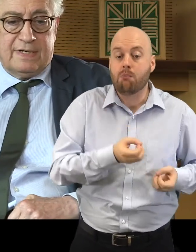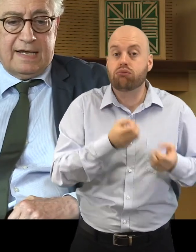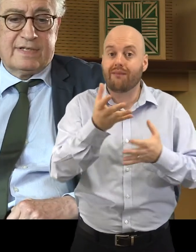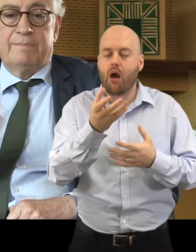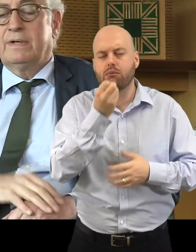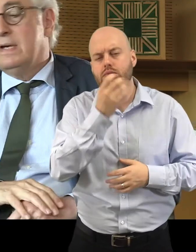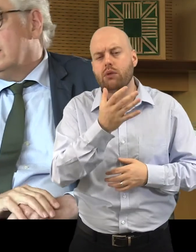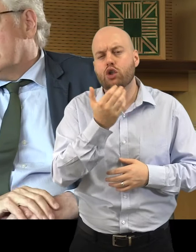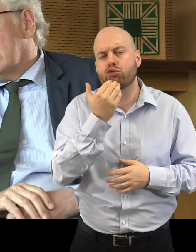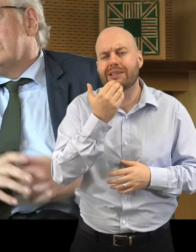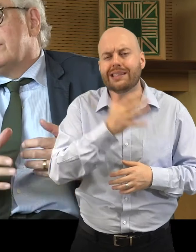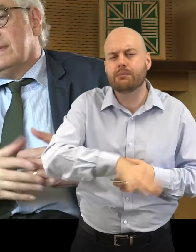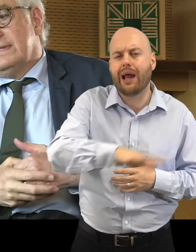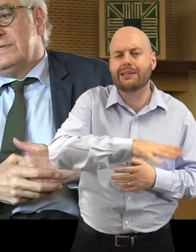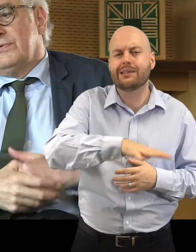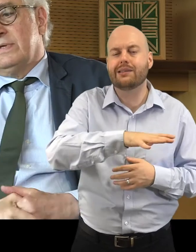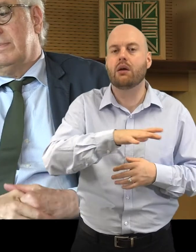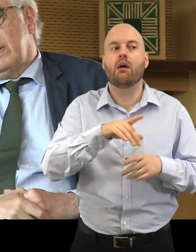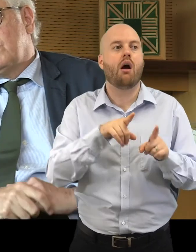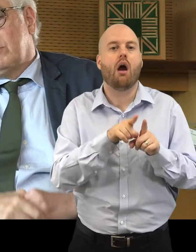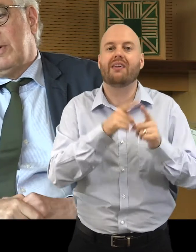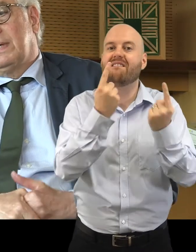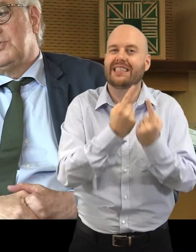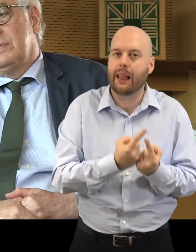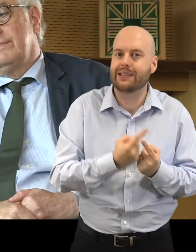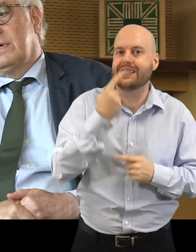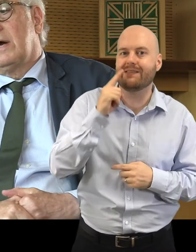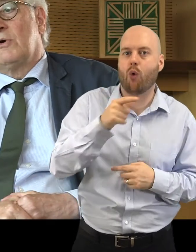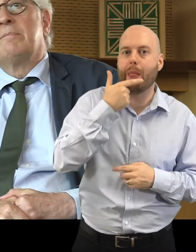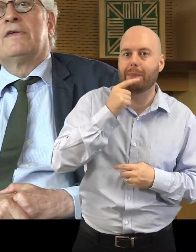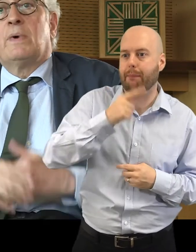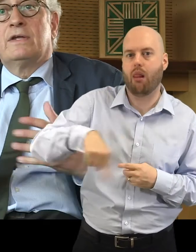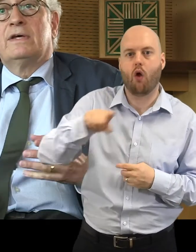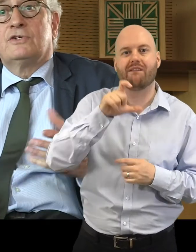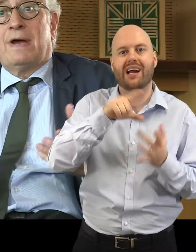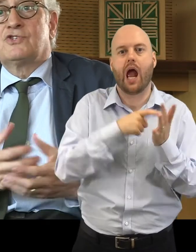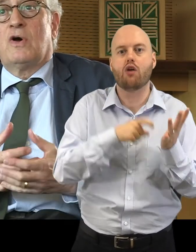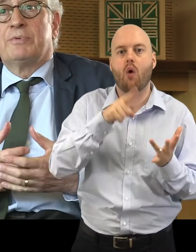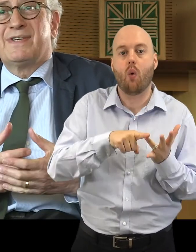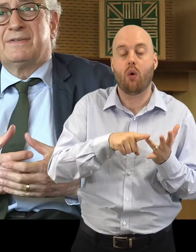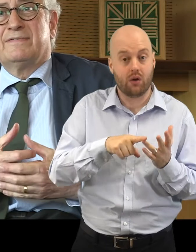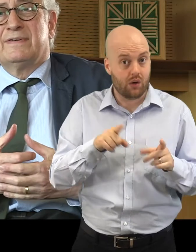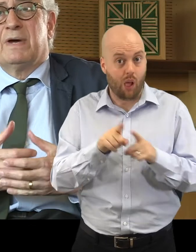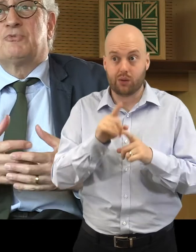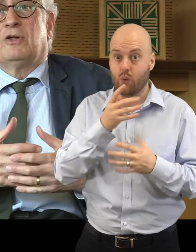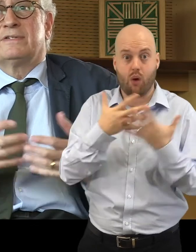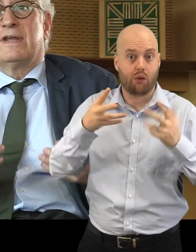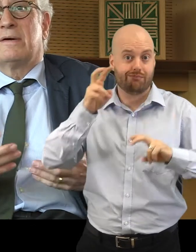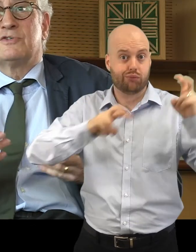and landscaping and facilities for the general population of Cairo, and by the way, it attracts 12% of the metropolitan area's